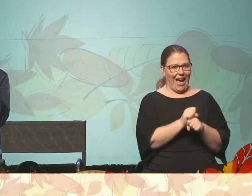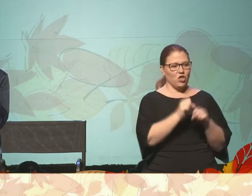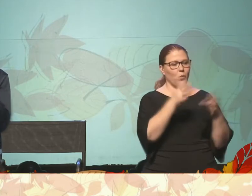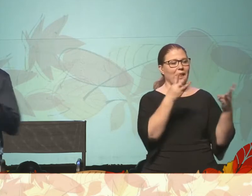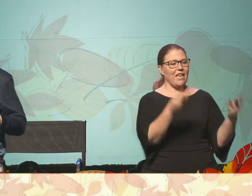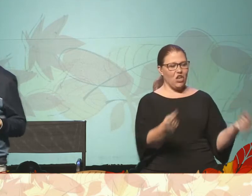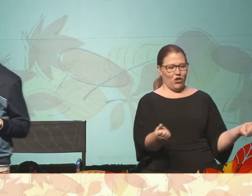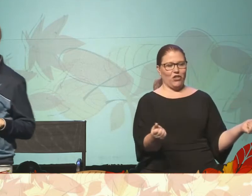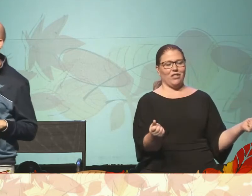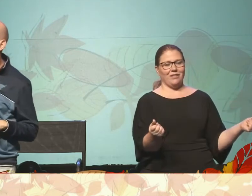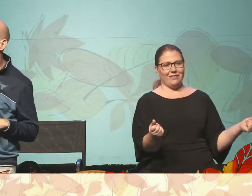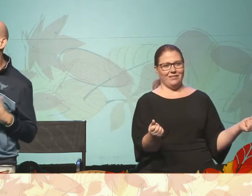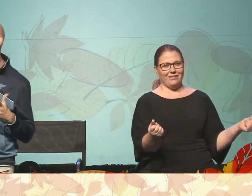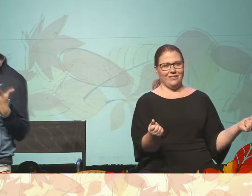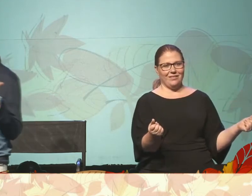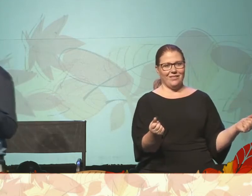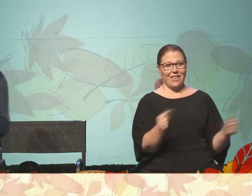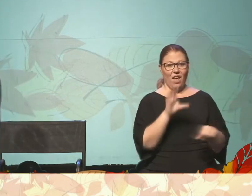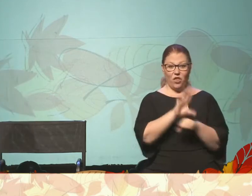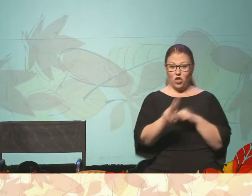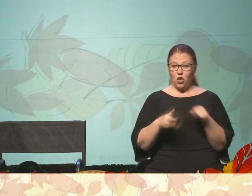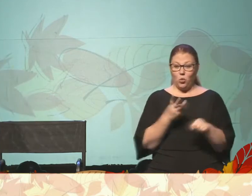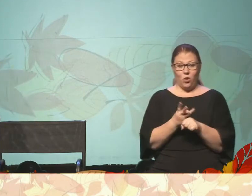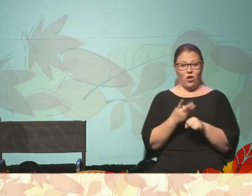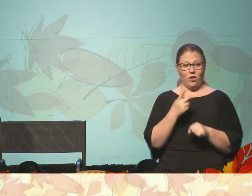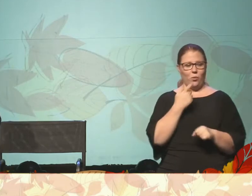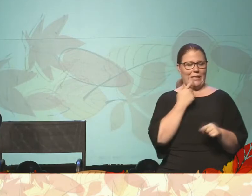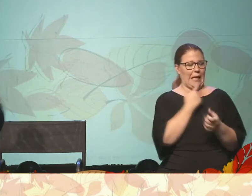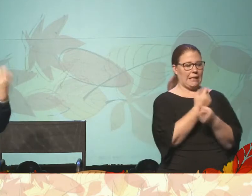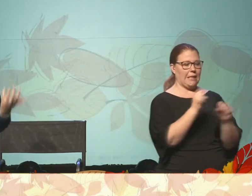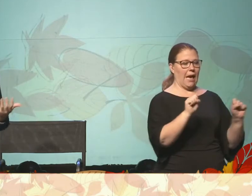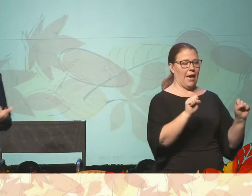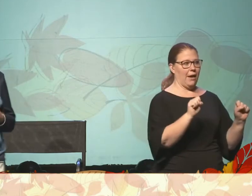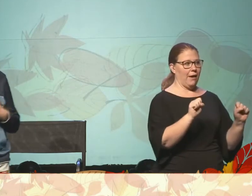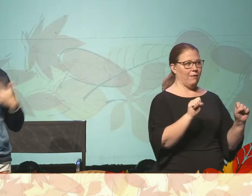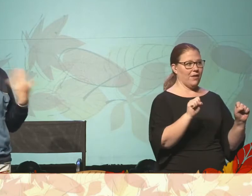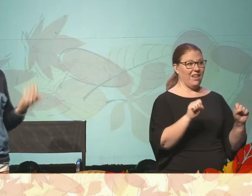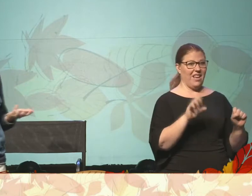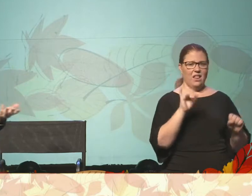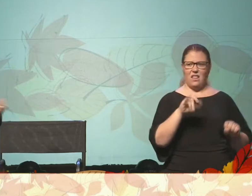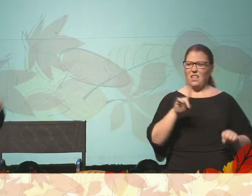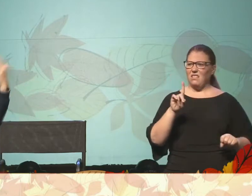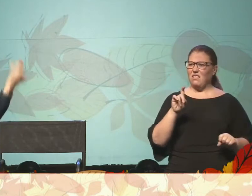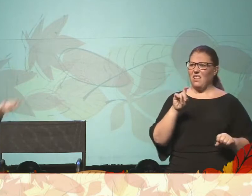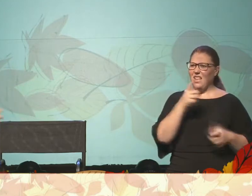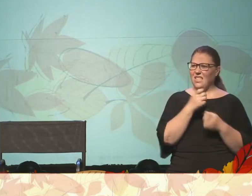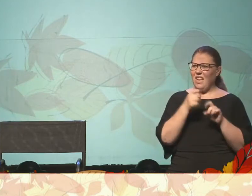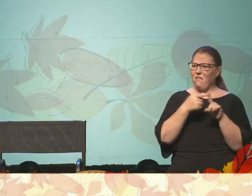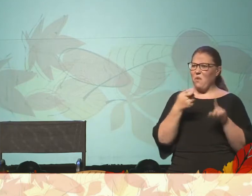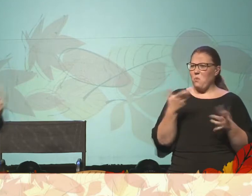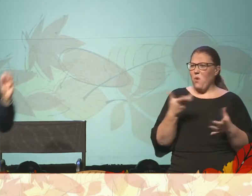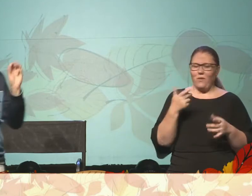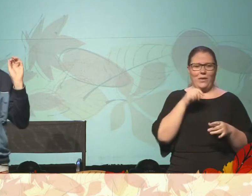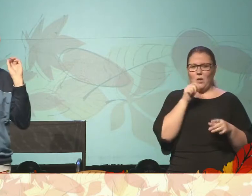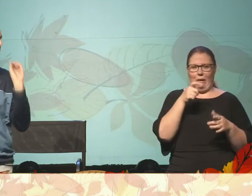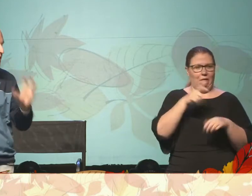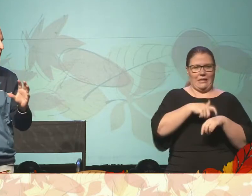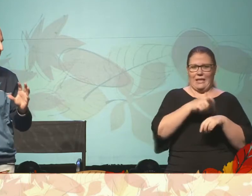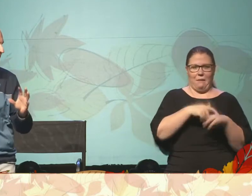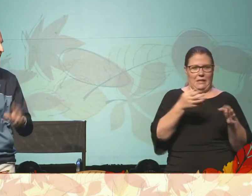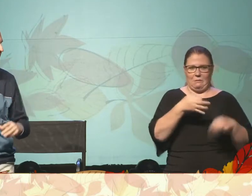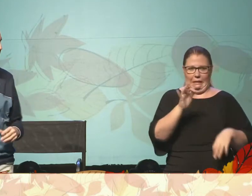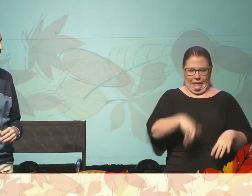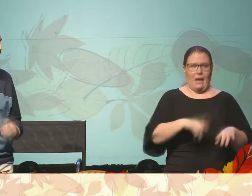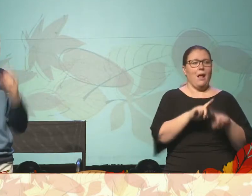Only one was cured. Church world, use the word saved sometimes, which just begs the question, save from what? Which we don't have enough time to go into that, so we'll just go with